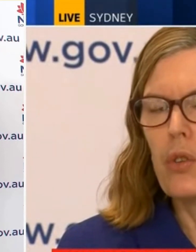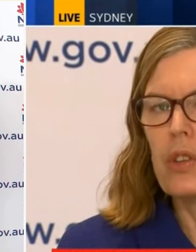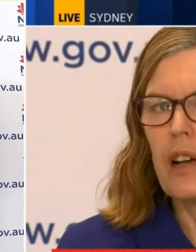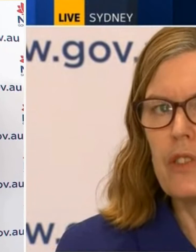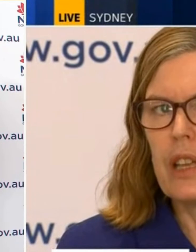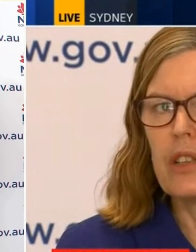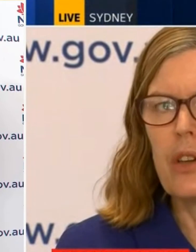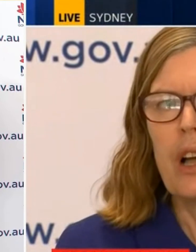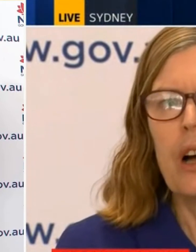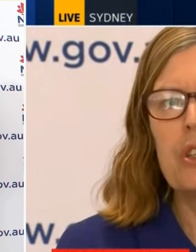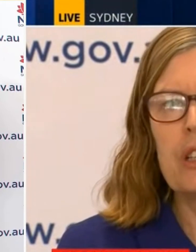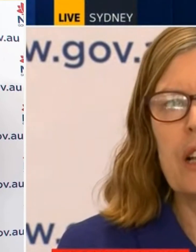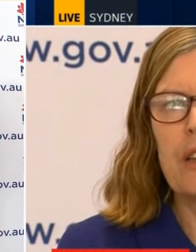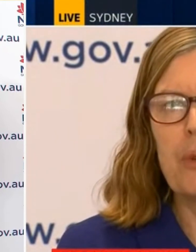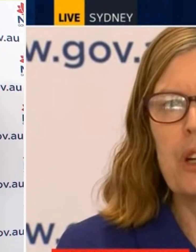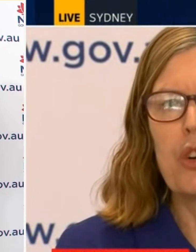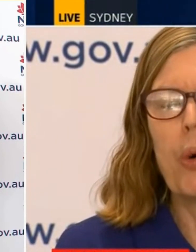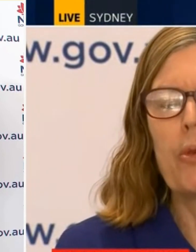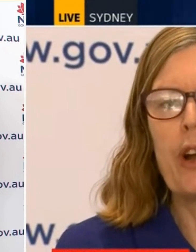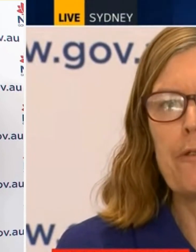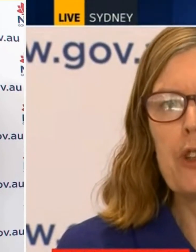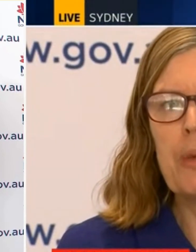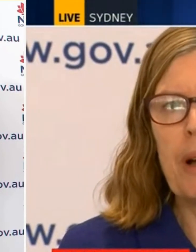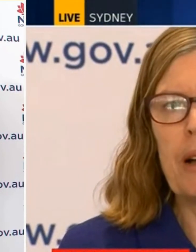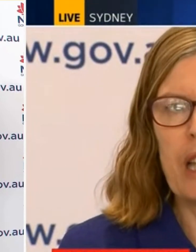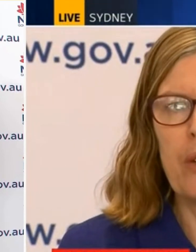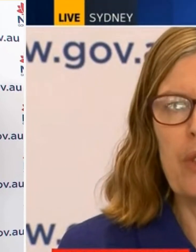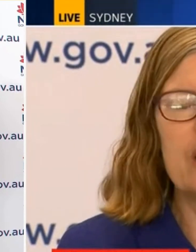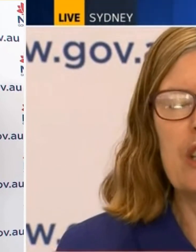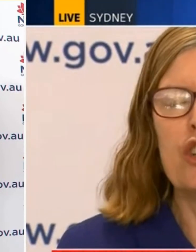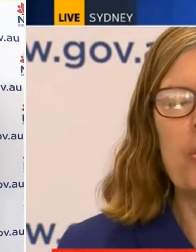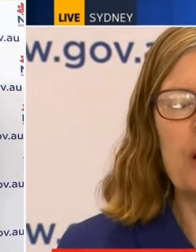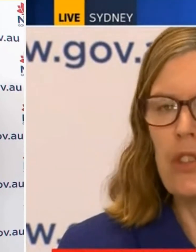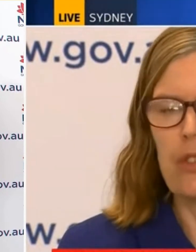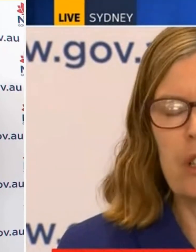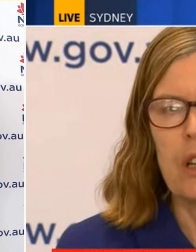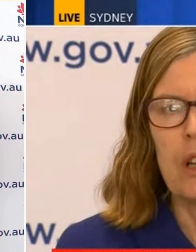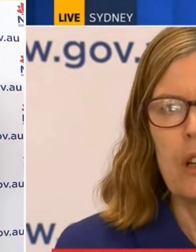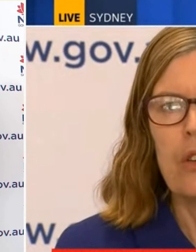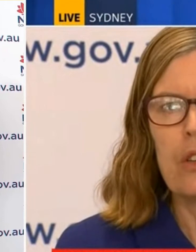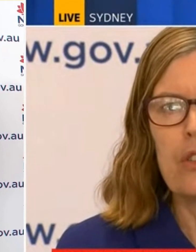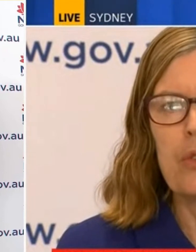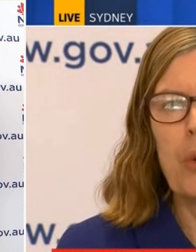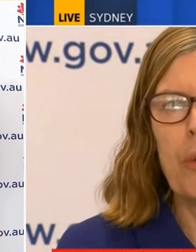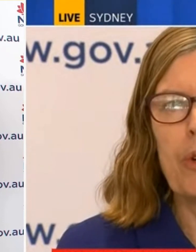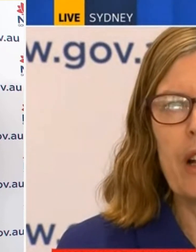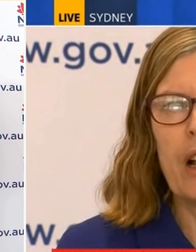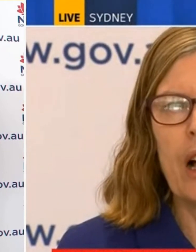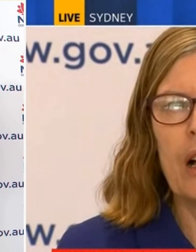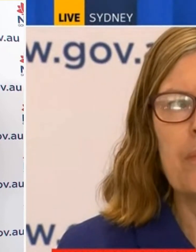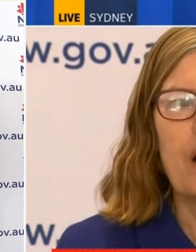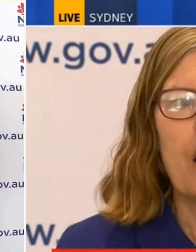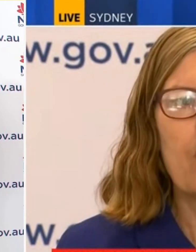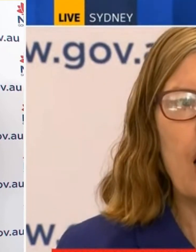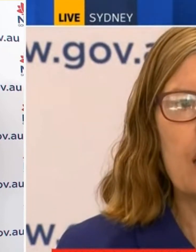ed Down And What Occurs After That So I Would Just Ask Everyone To Co-ate Fully With Public Health And It Is In No One's Interest Not To